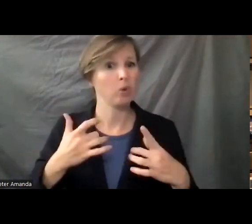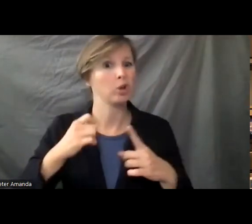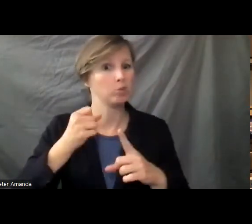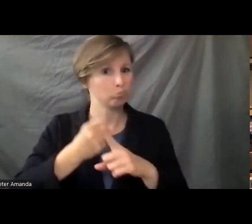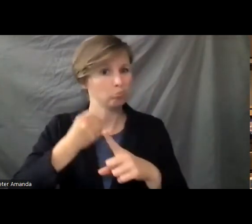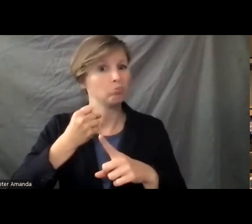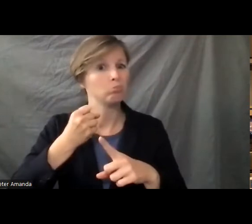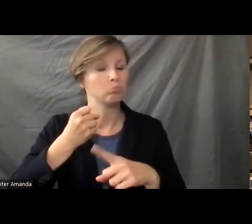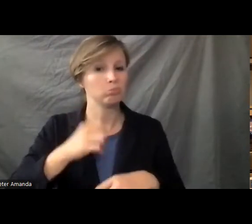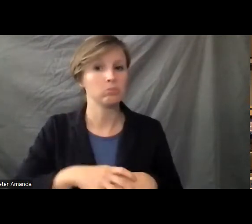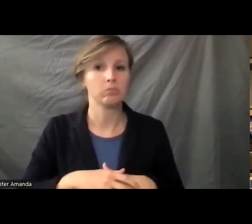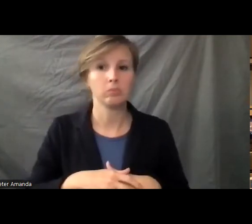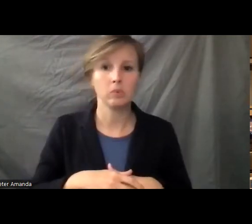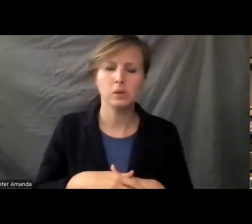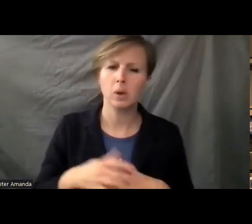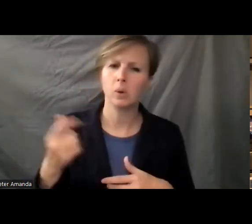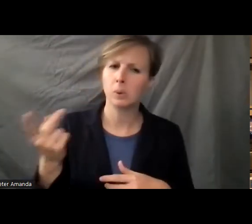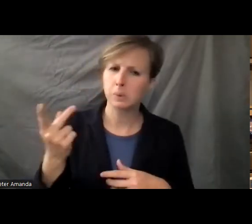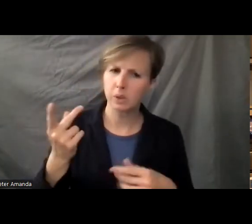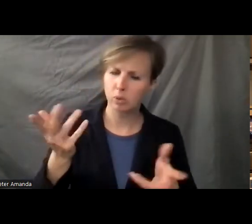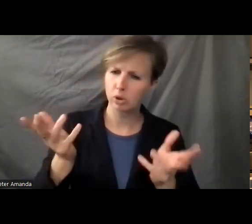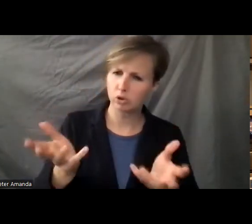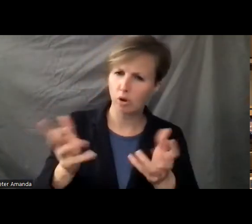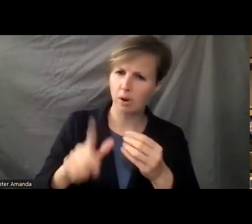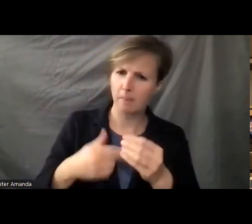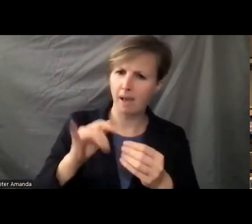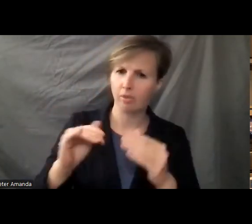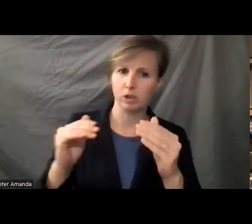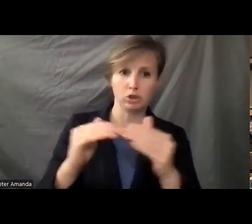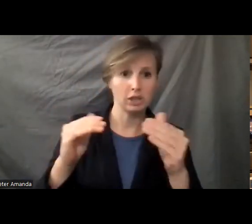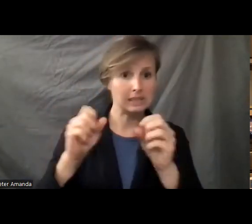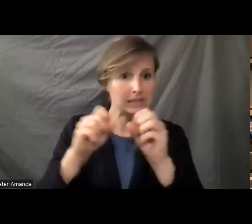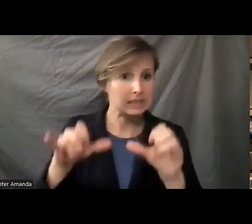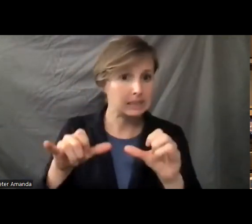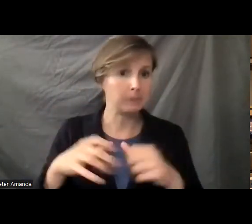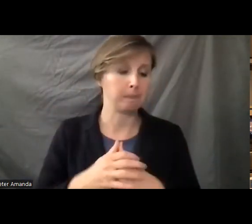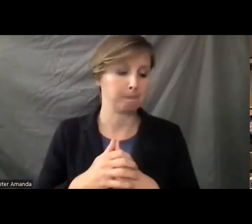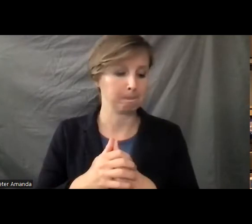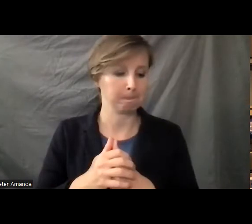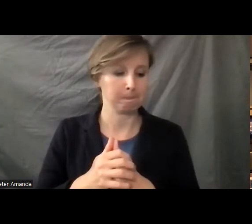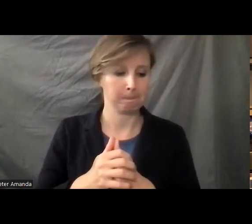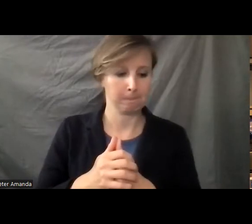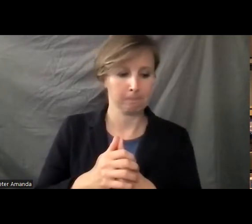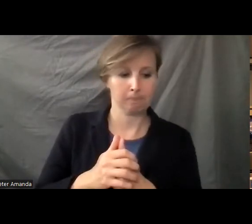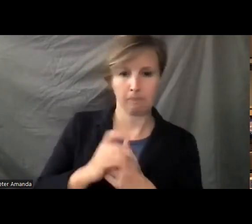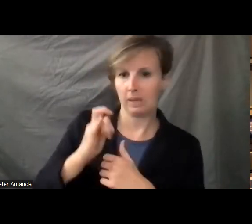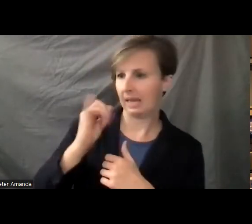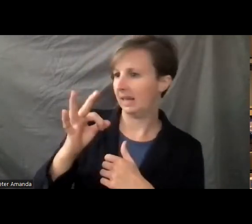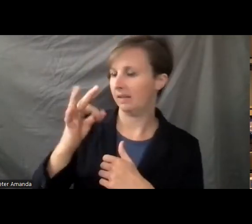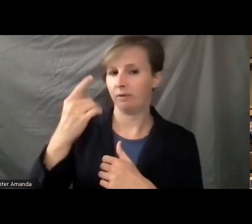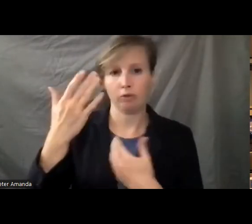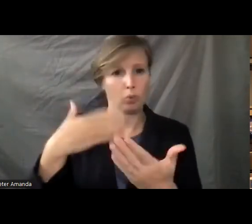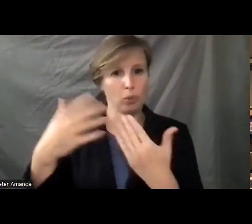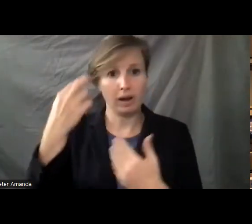And so we got to talking about the justice system and how if for whatever reason